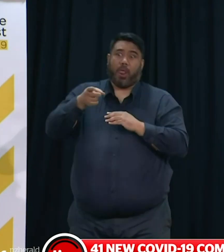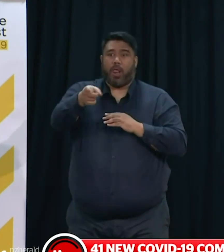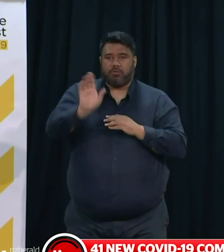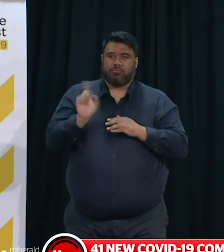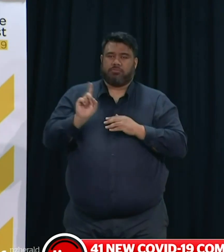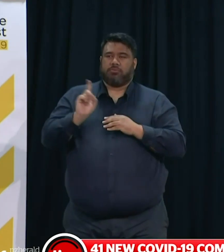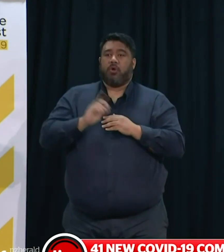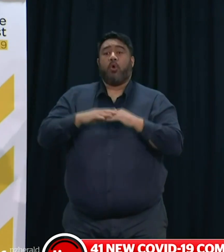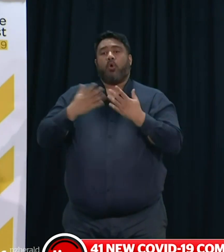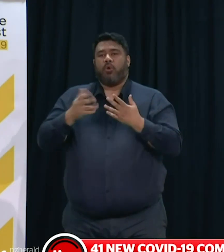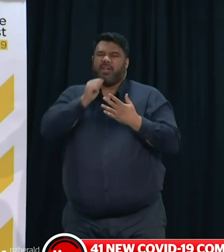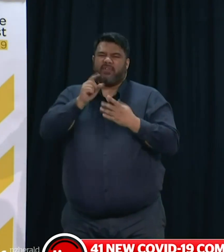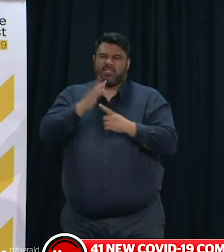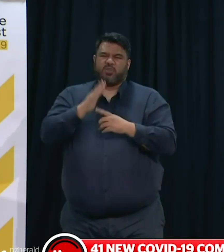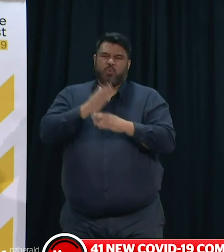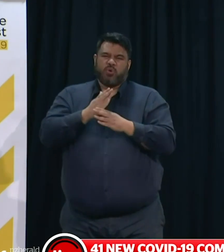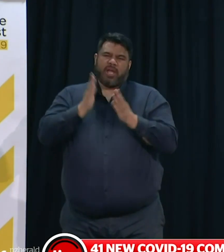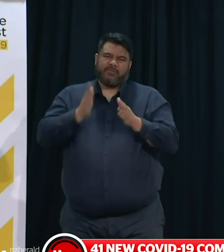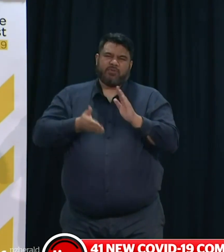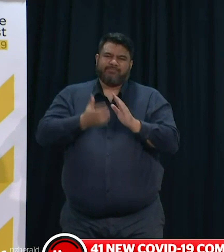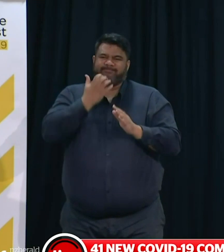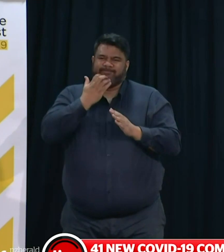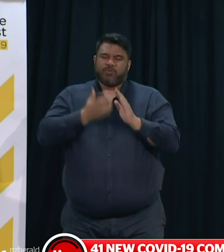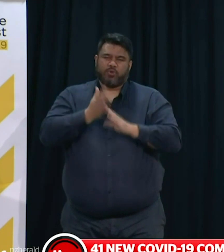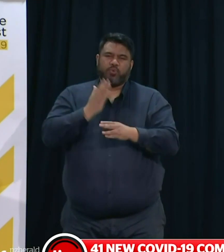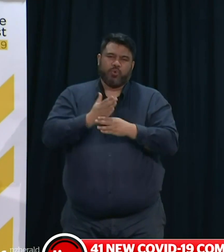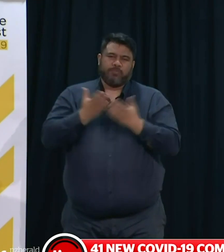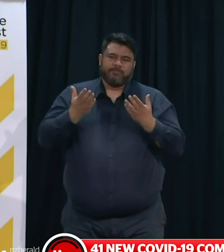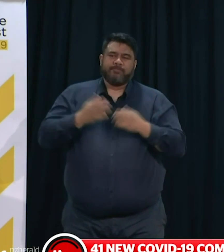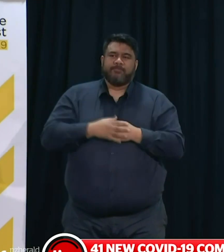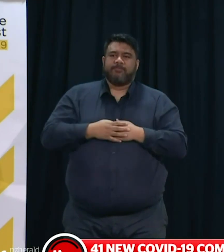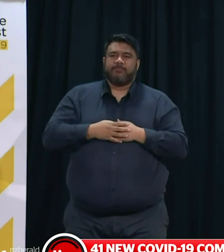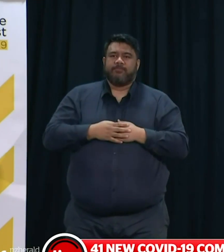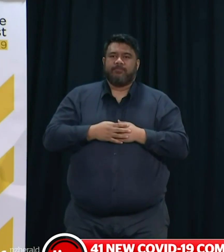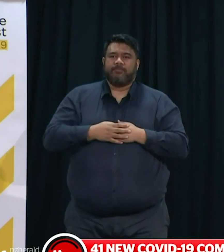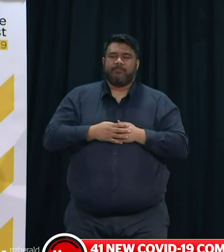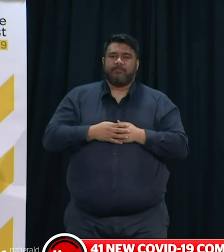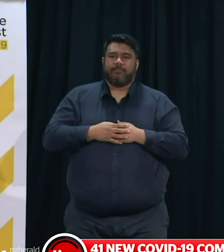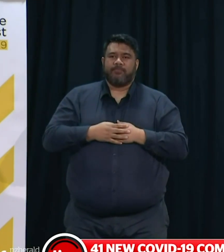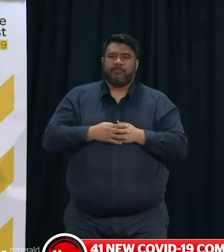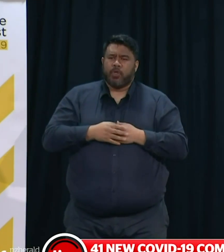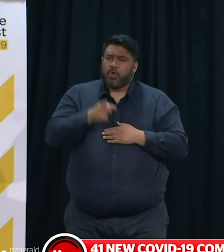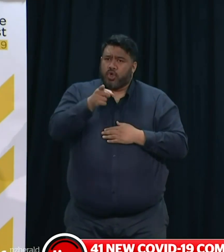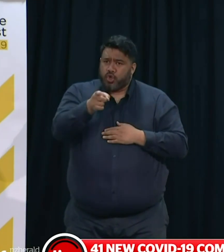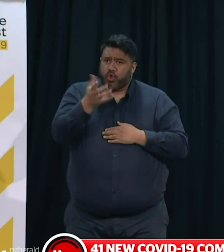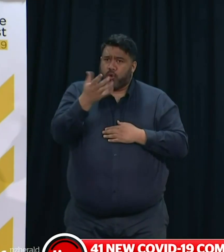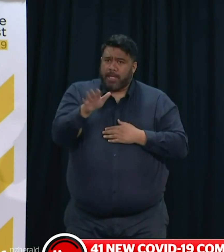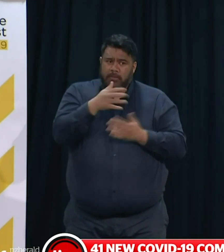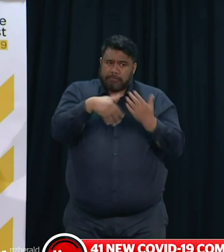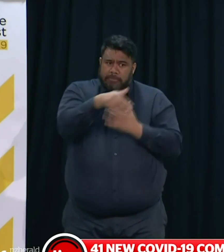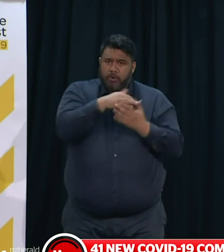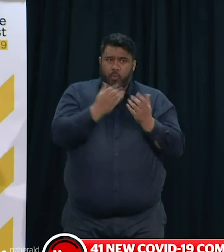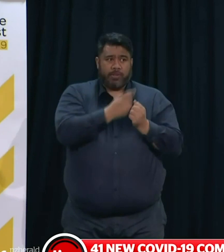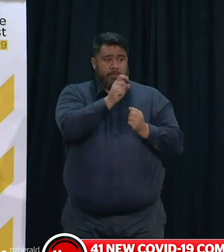essential worker. If you have been in contact with someone who is infectious with COVID-19, you will be given more detailed